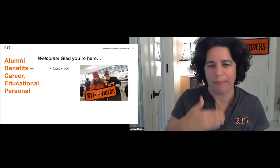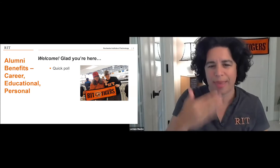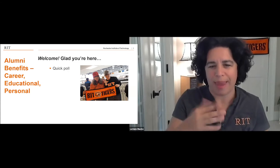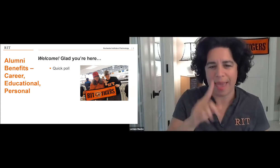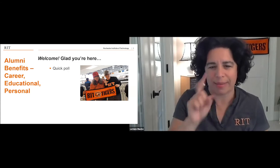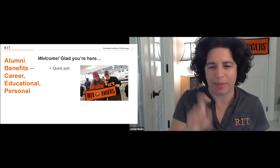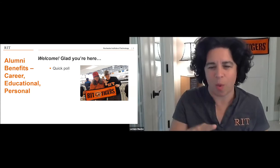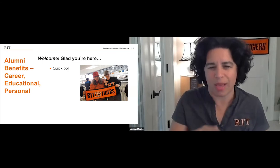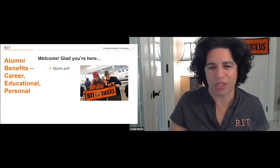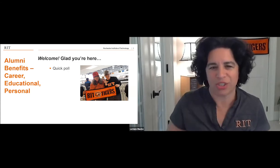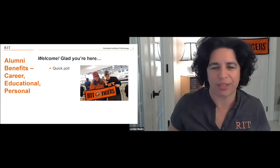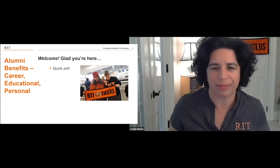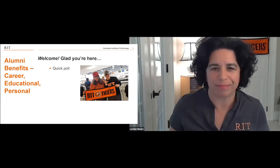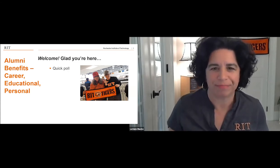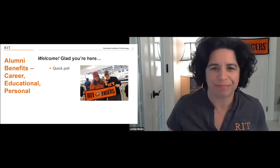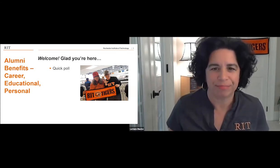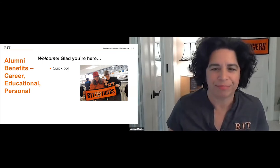Let's see if we can pull up the next question, Patrick.